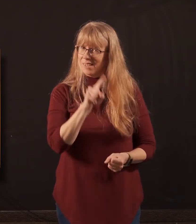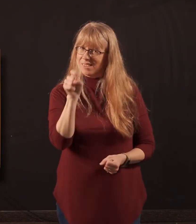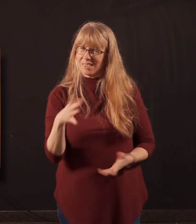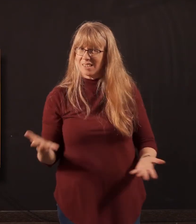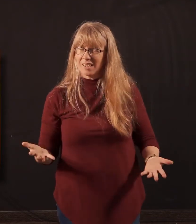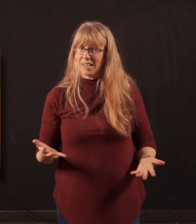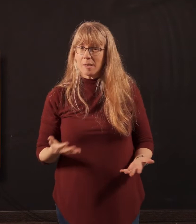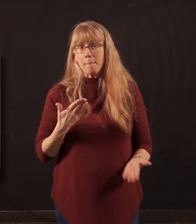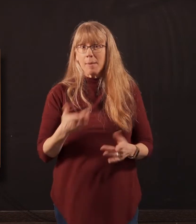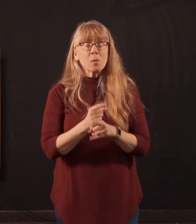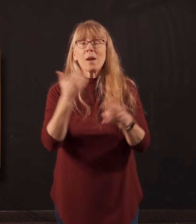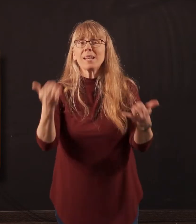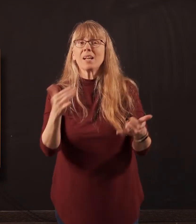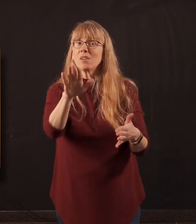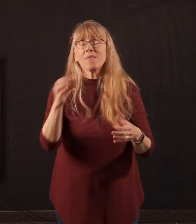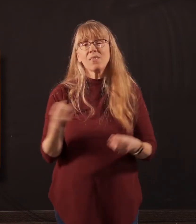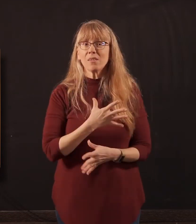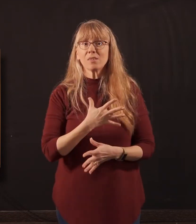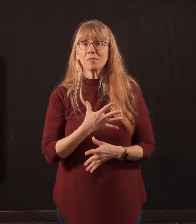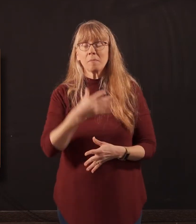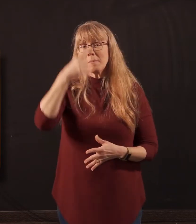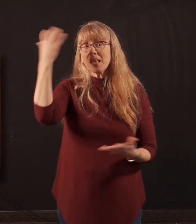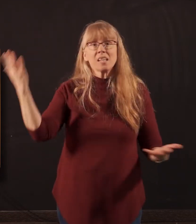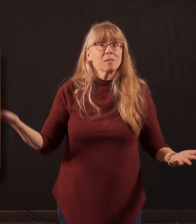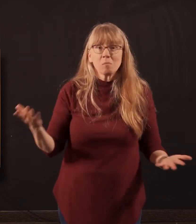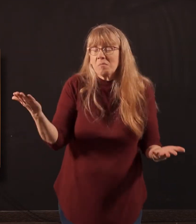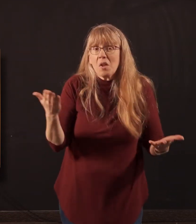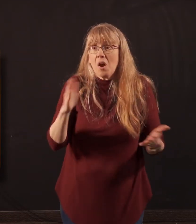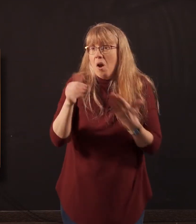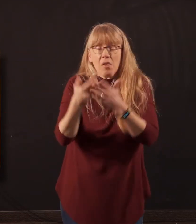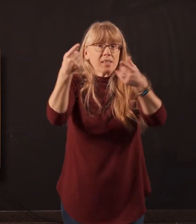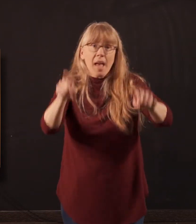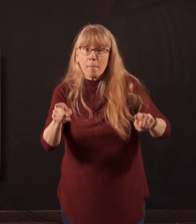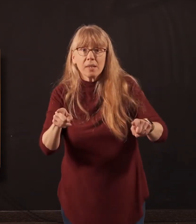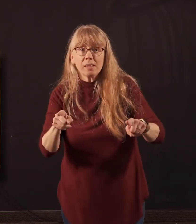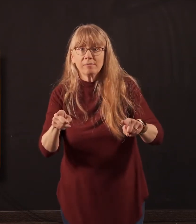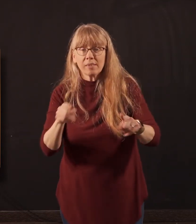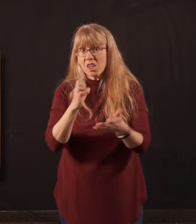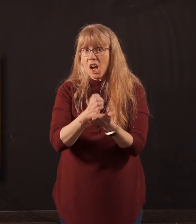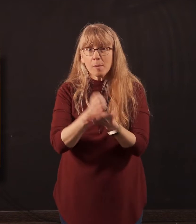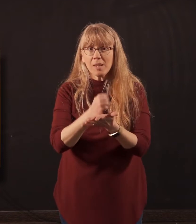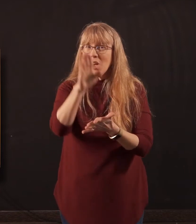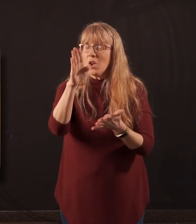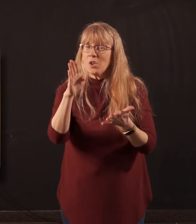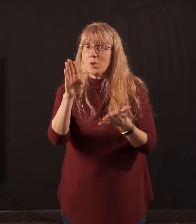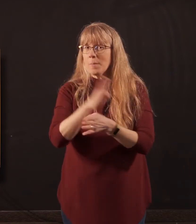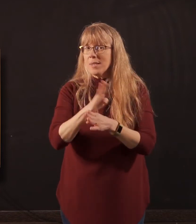Maybe right now you're fearful because of all that's happening in our economy. You're a small business owner and you're just not